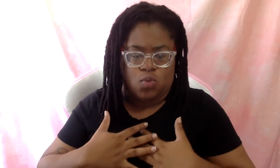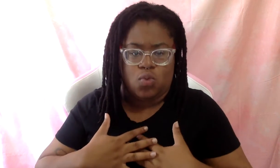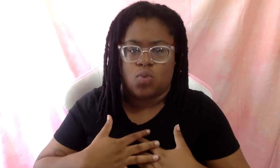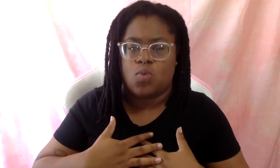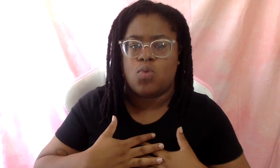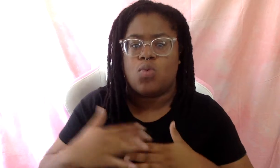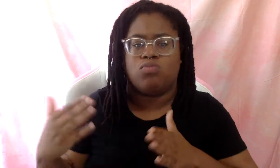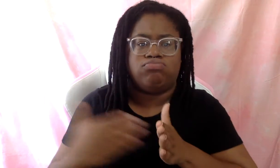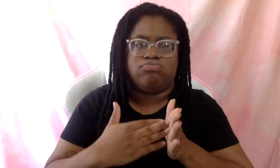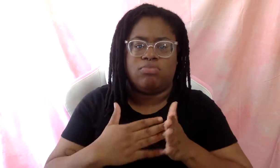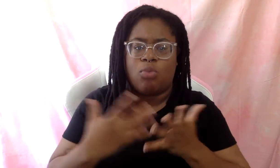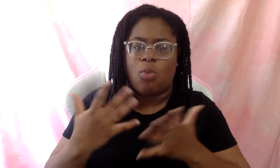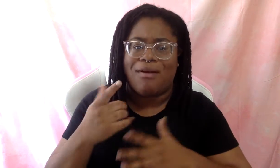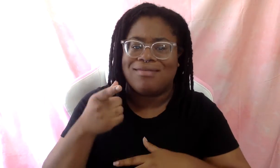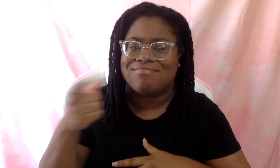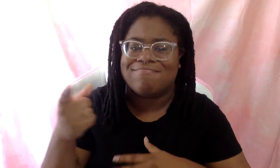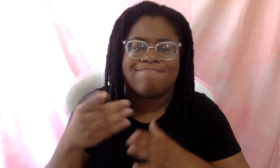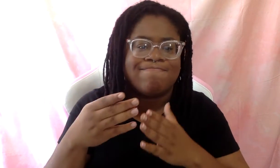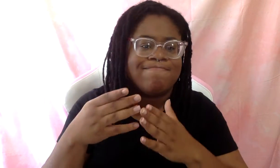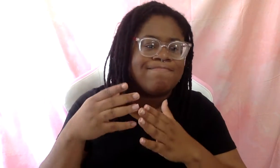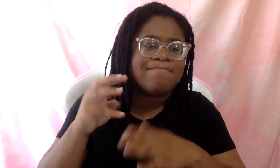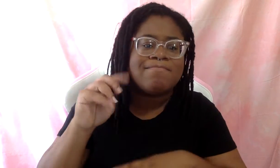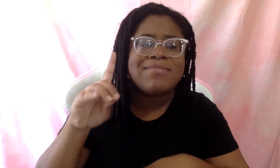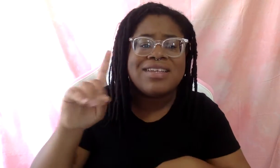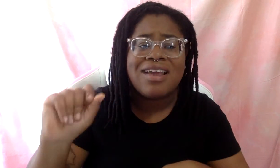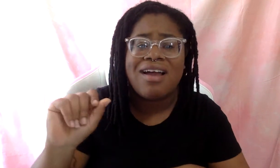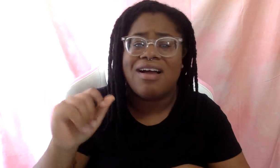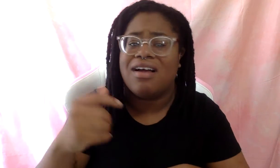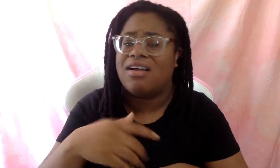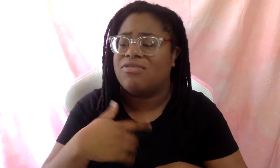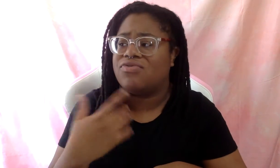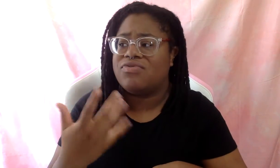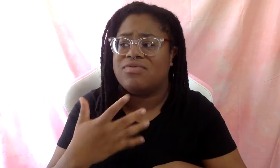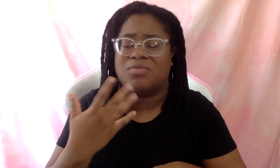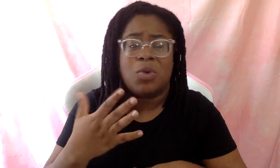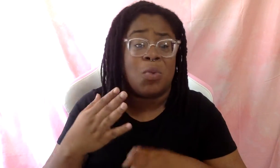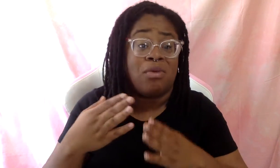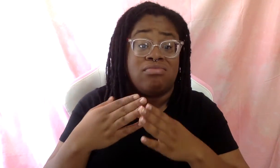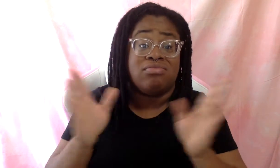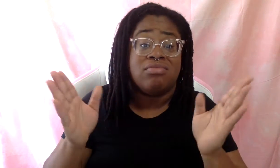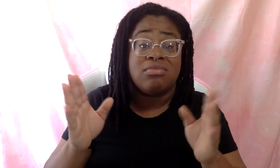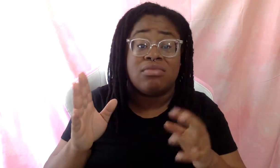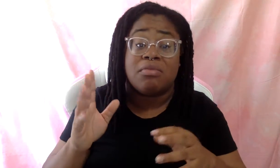what media says or, um, uh, the majority of people, um,